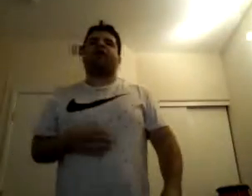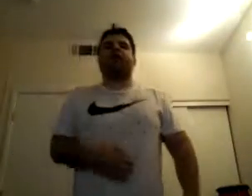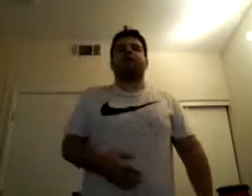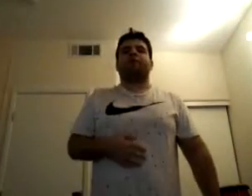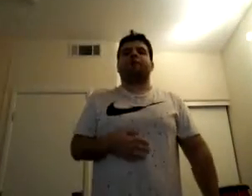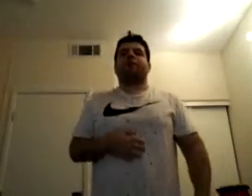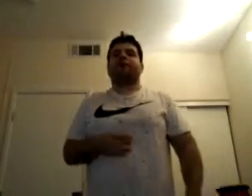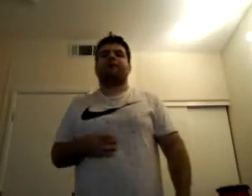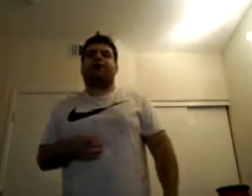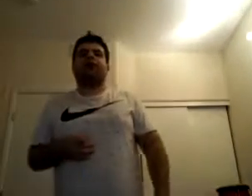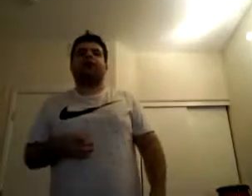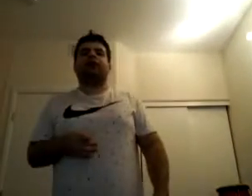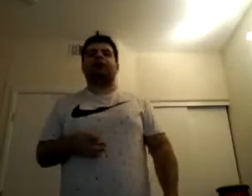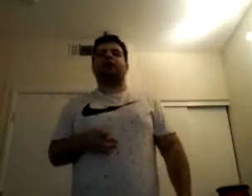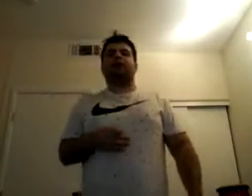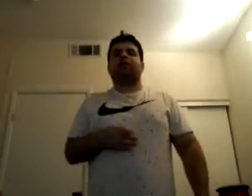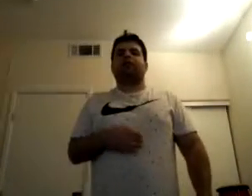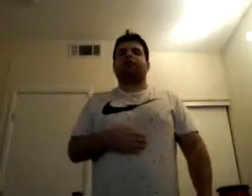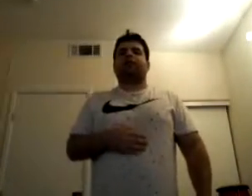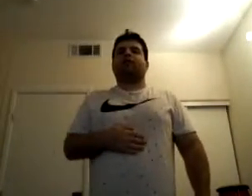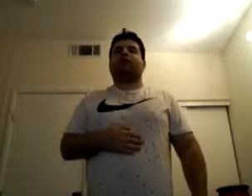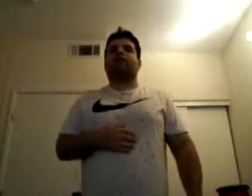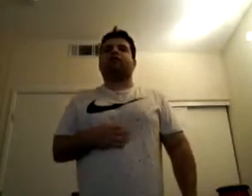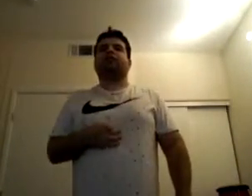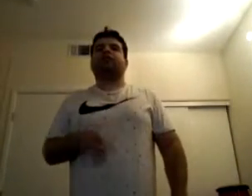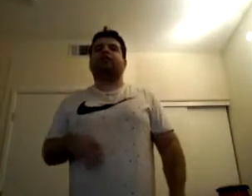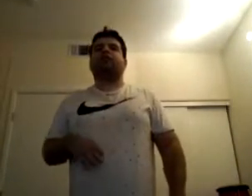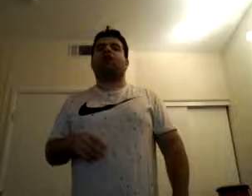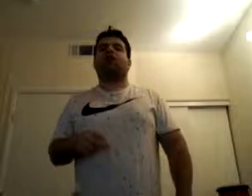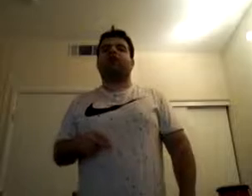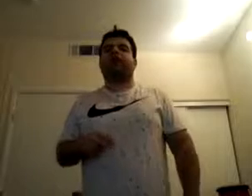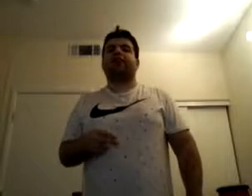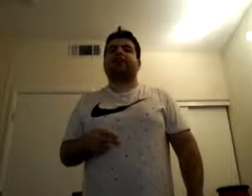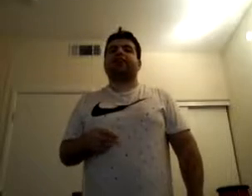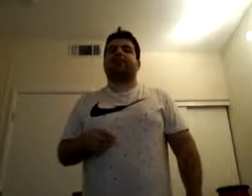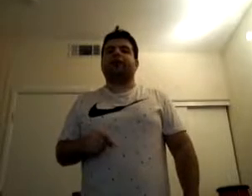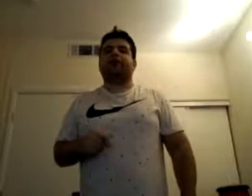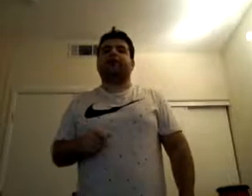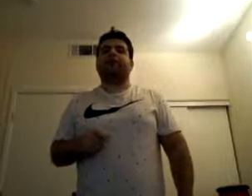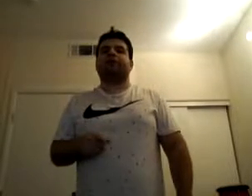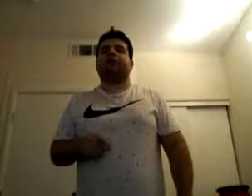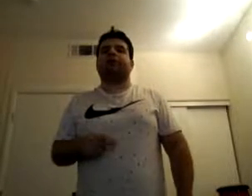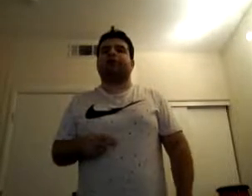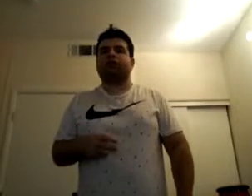Emma, Manny, Ally, Darcy, Holly, Jay, Liberty, Me and Paige.